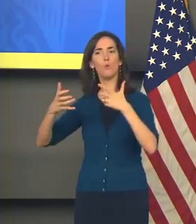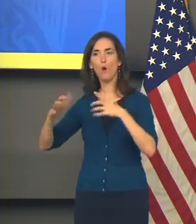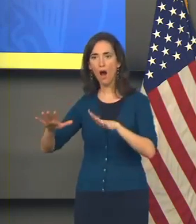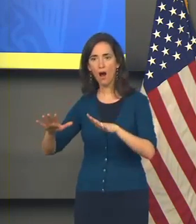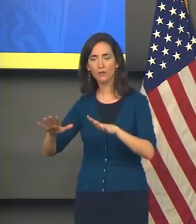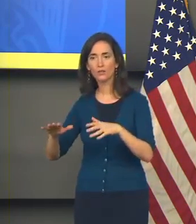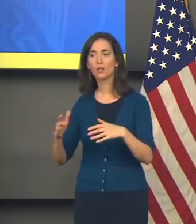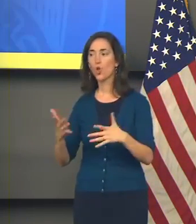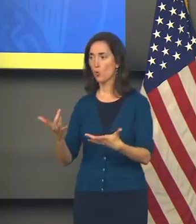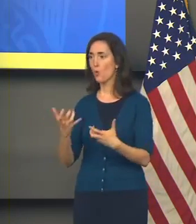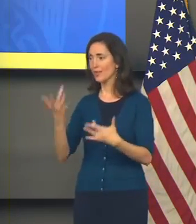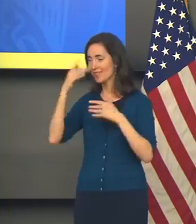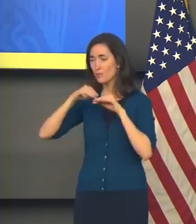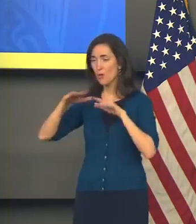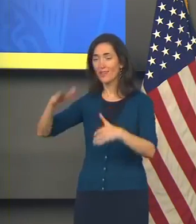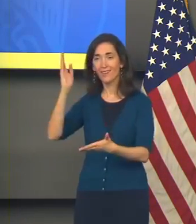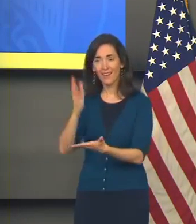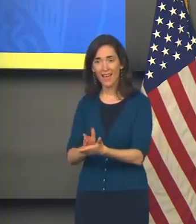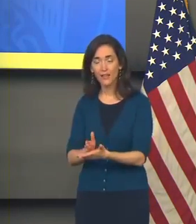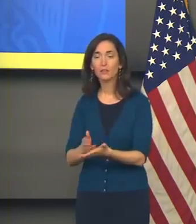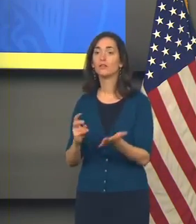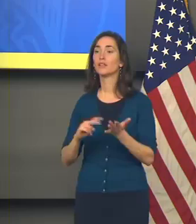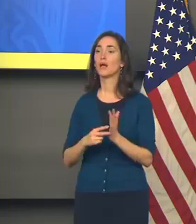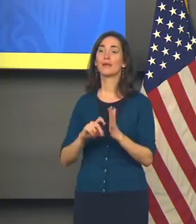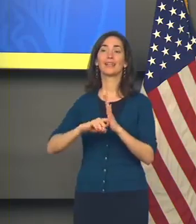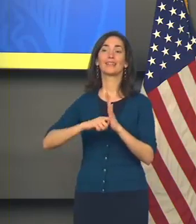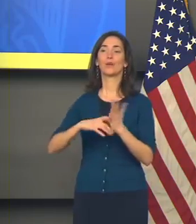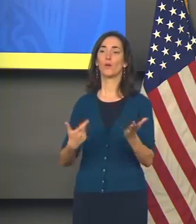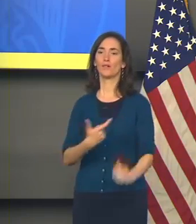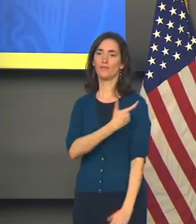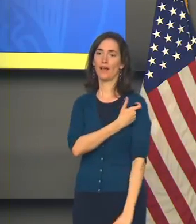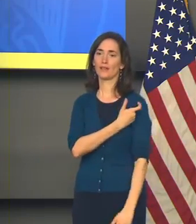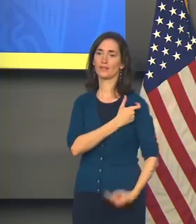pandemic, then vaccination is the key.